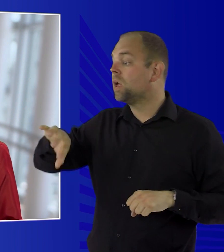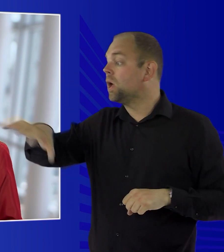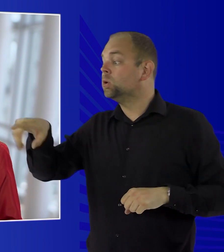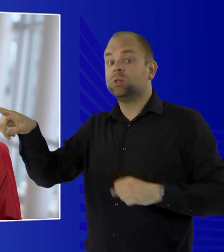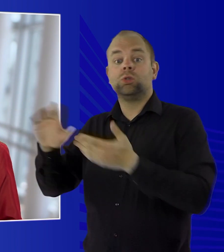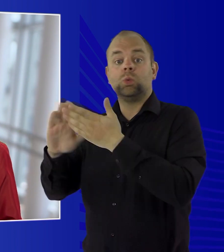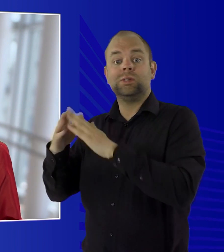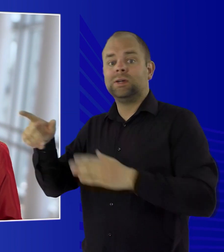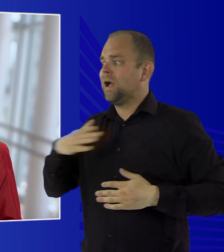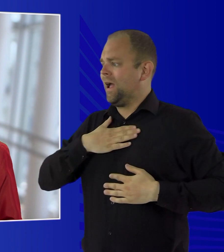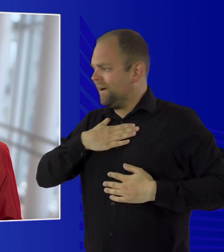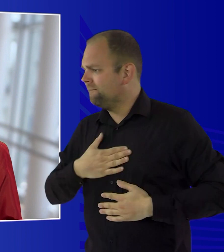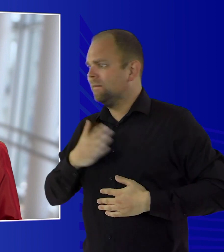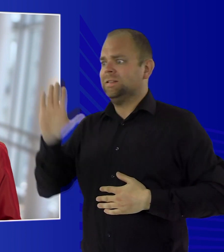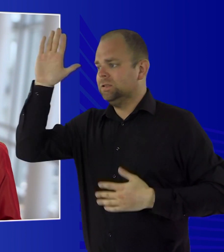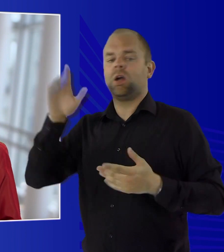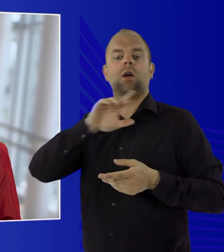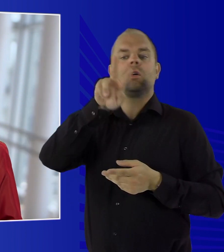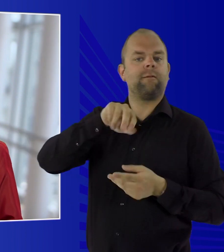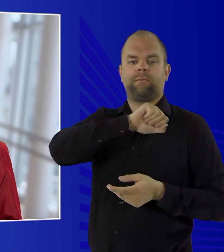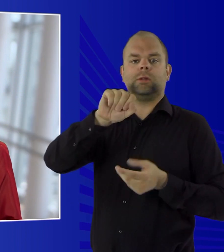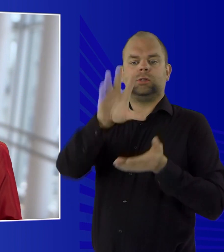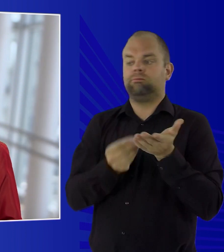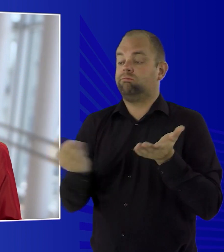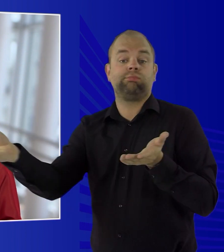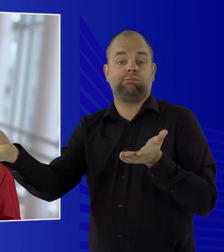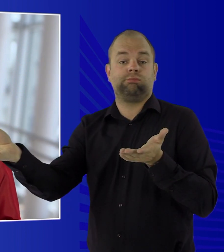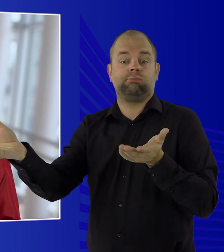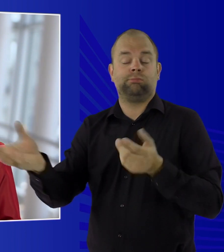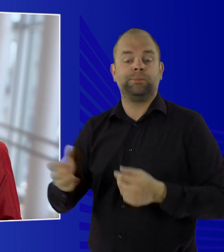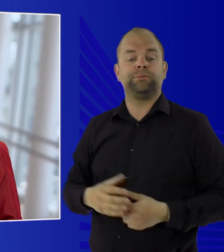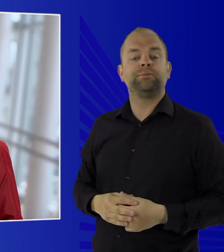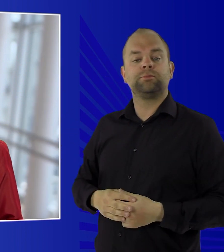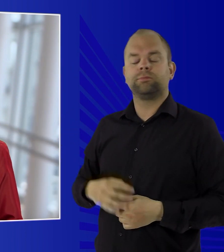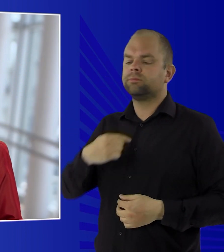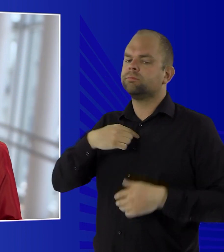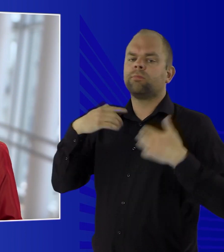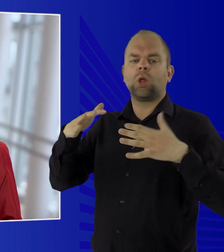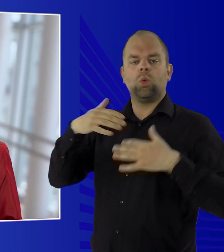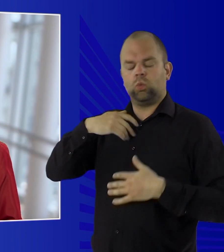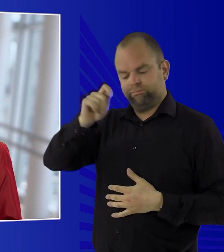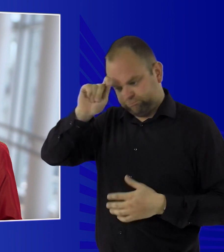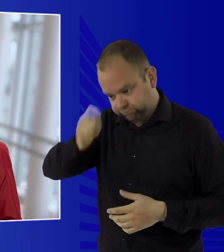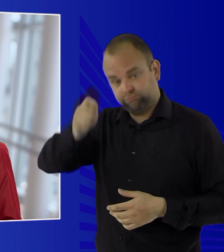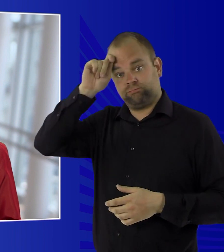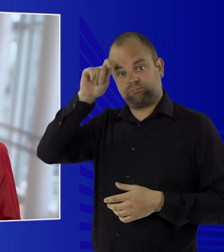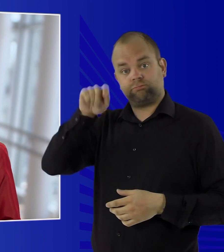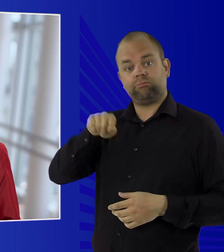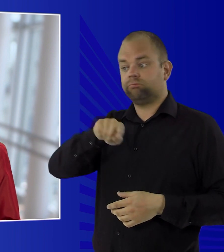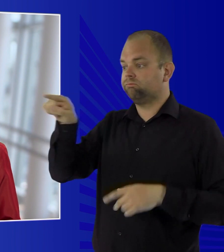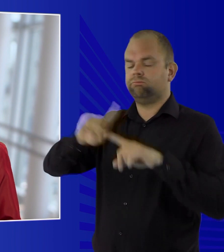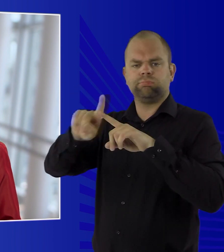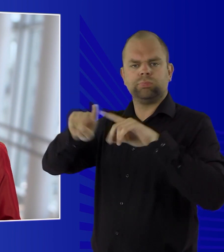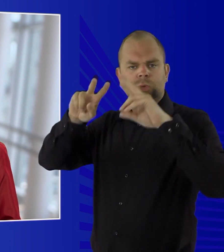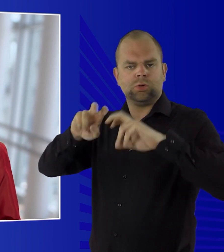make science respond even better and faster to what society needs. I have the deepest admiration